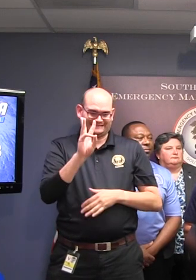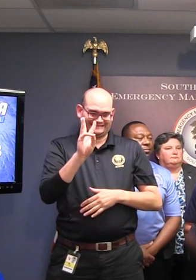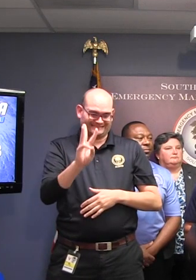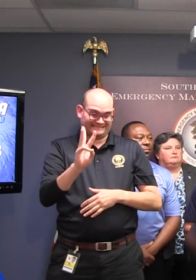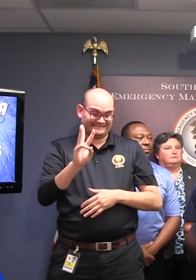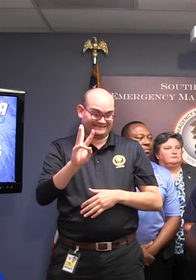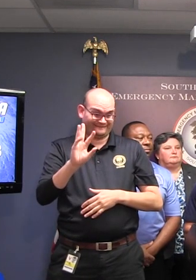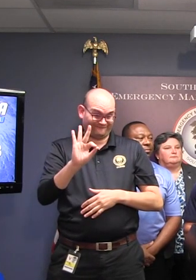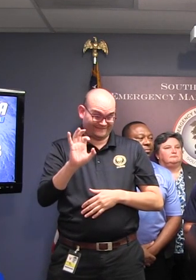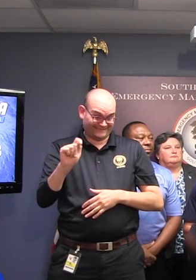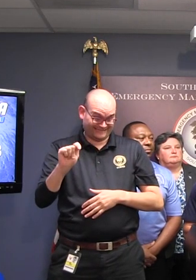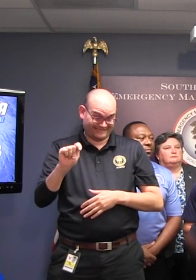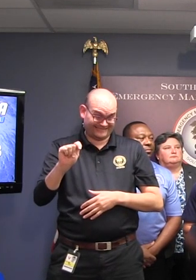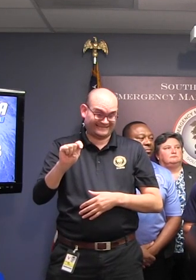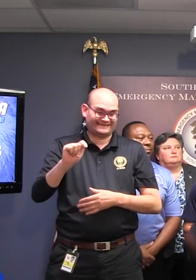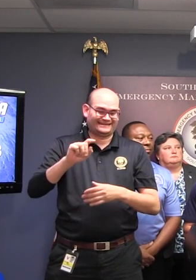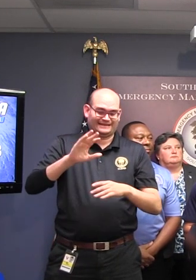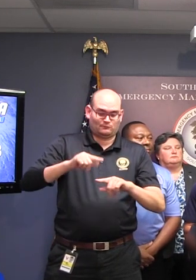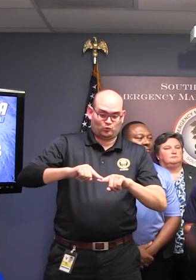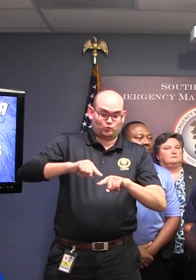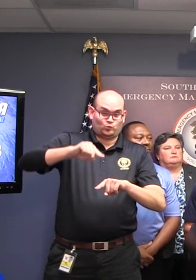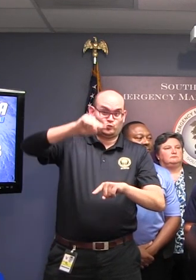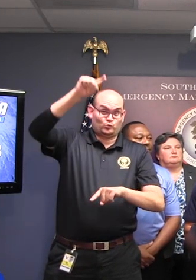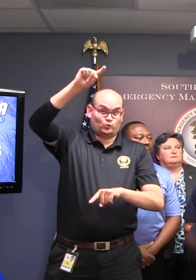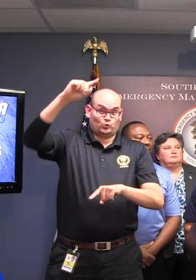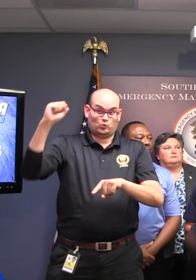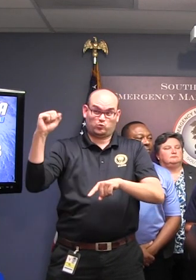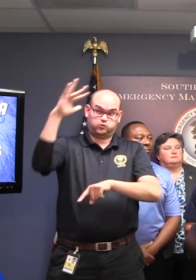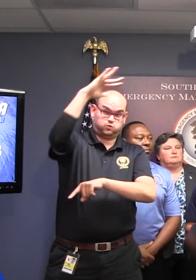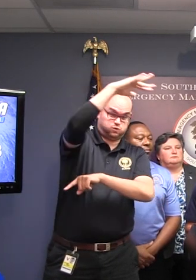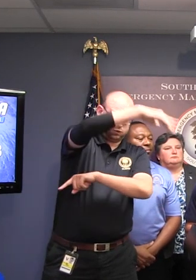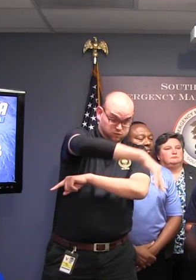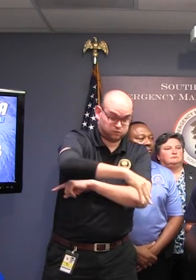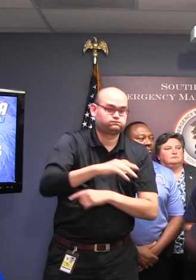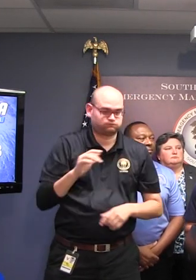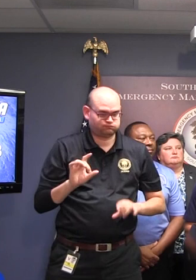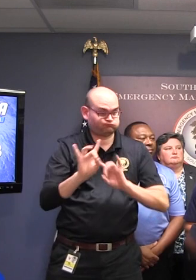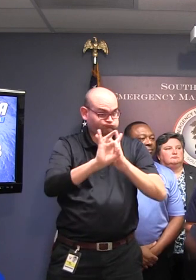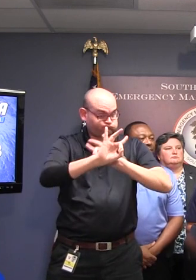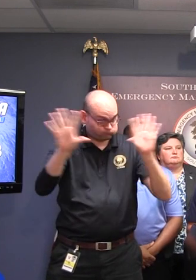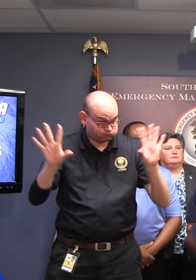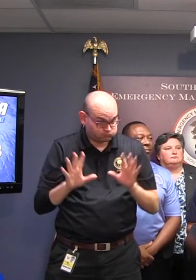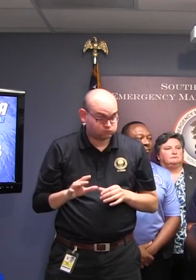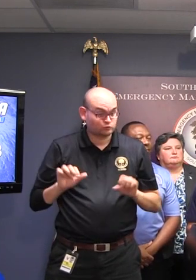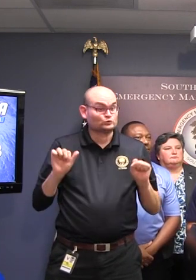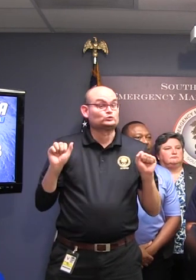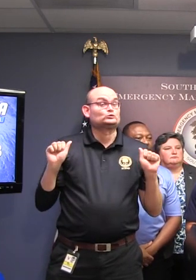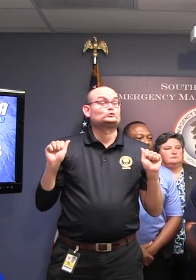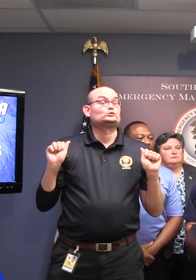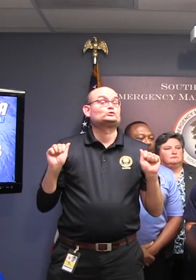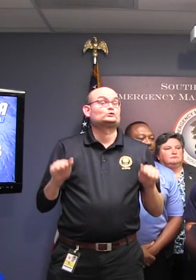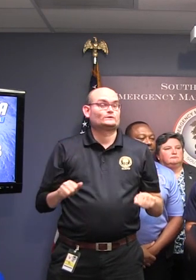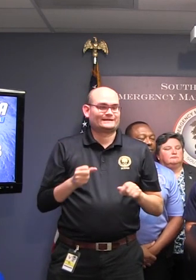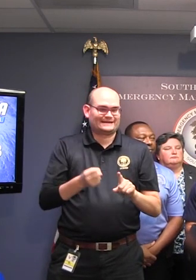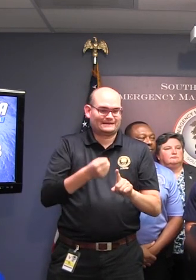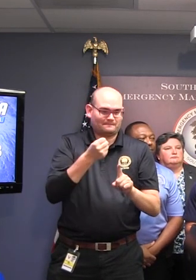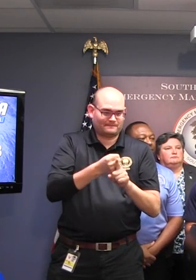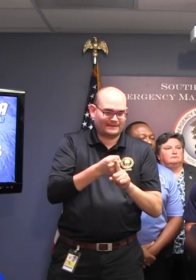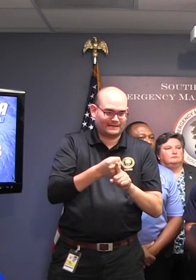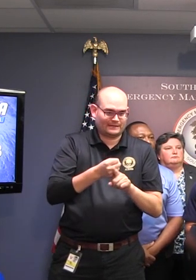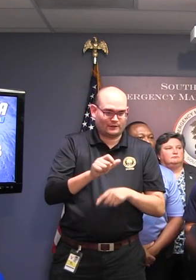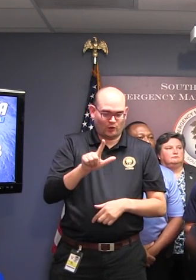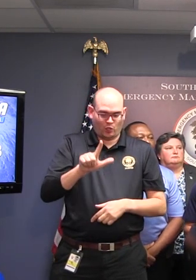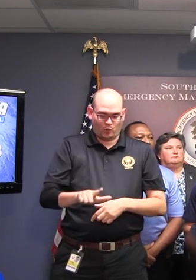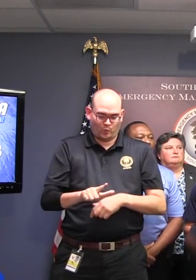is possible for south coastal regions of South Carolina. This could result in significant impacts to low-lying areas along the